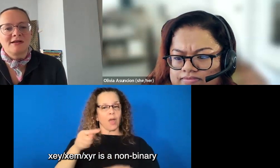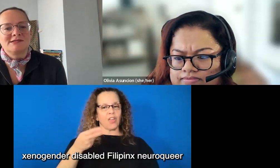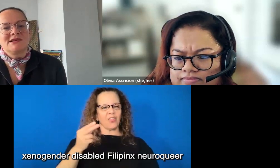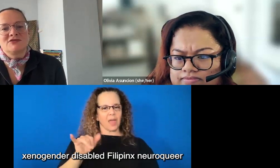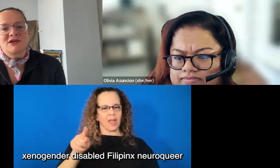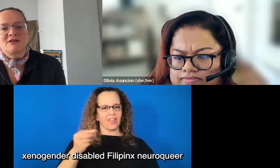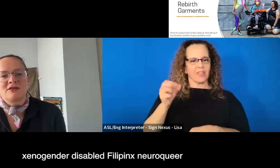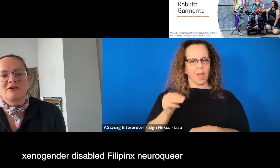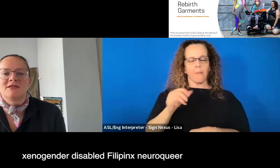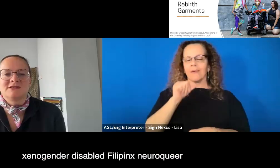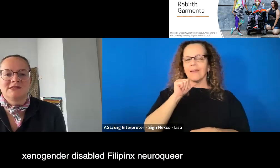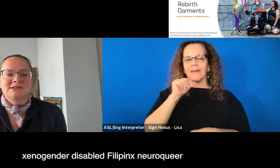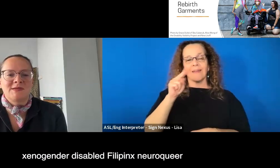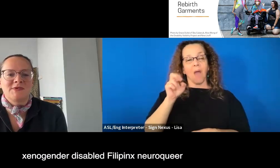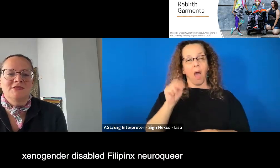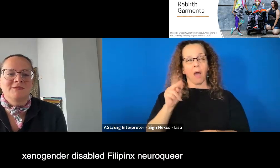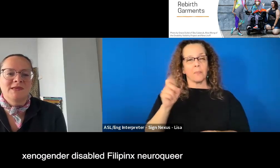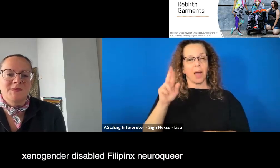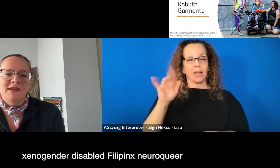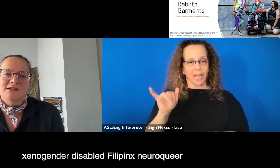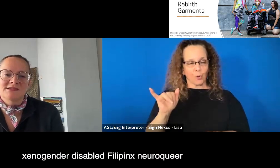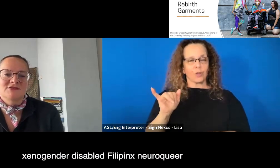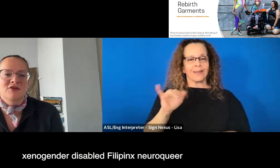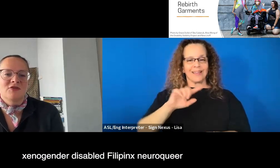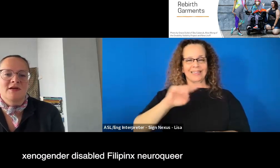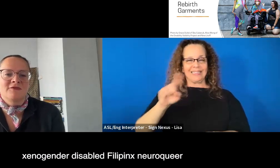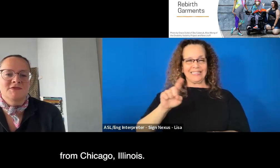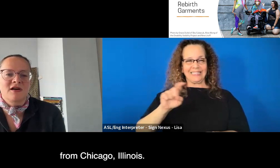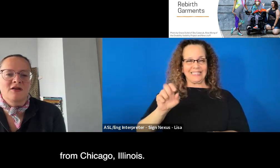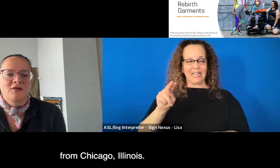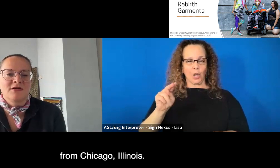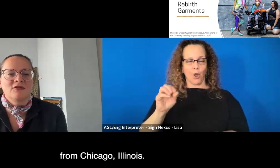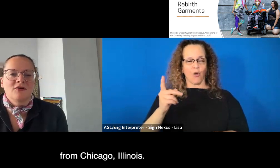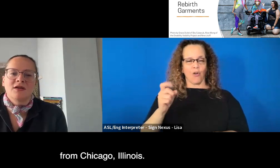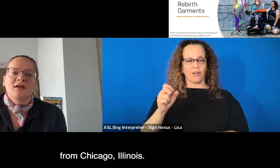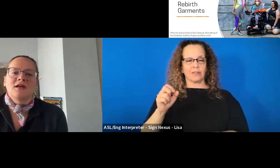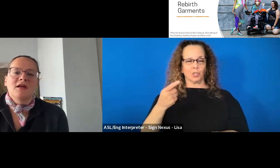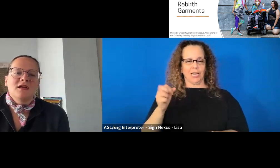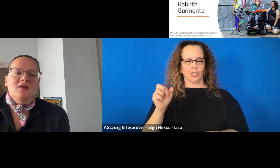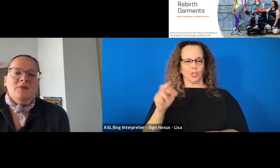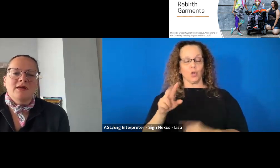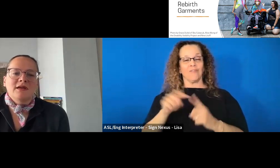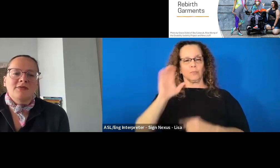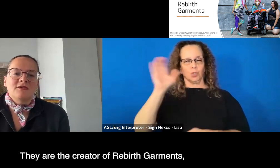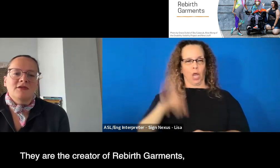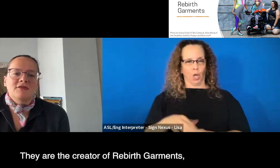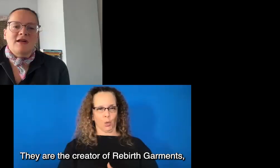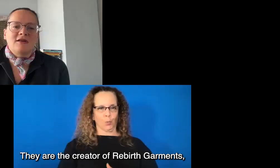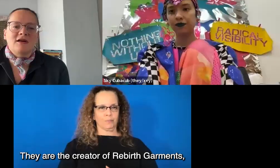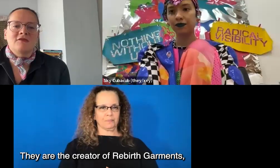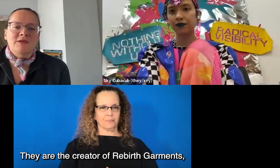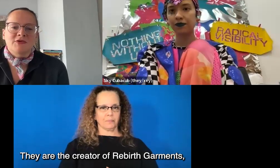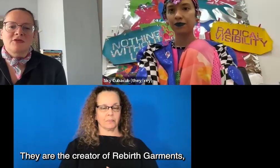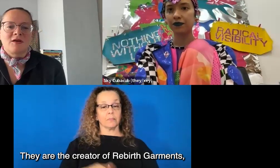-binary, xenogender, disabled, Philippinex, neuroqueer from Chicago, Illinois. They are the